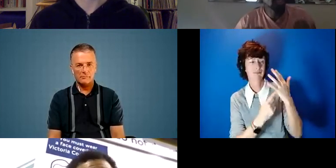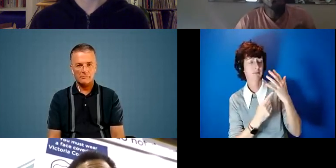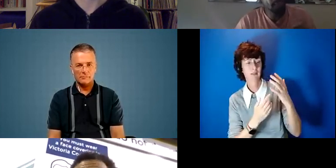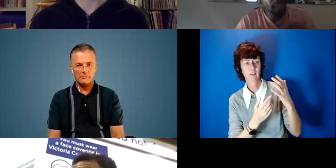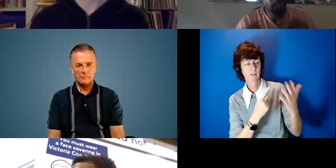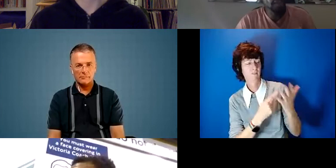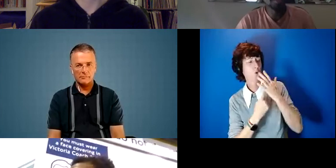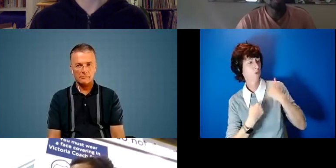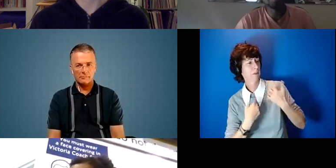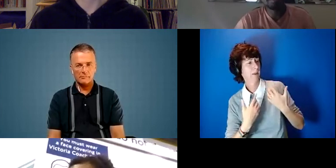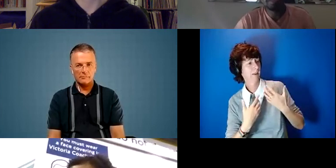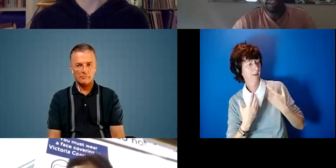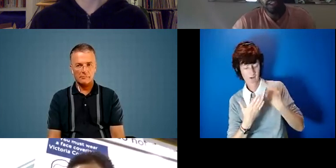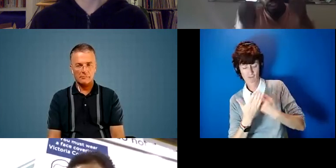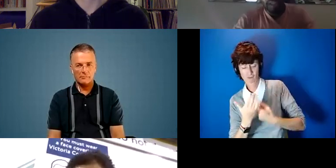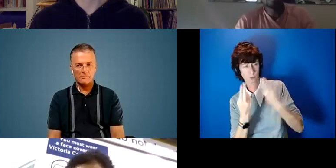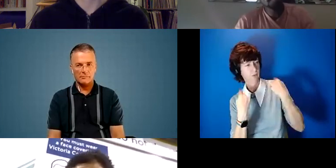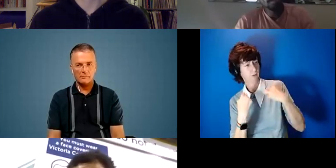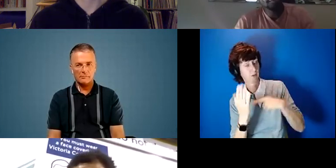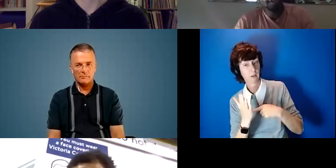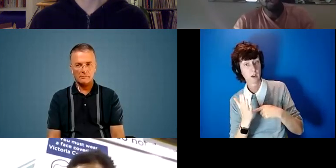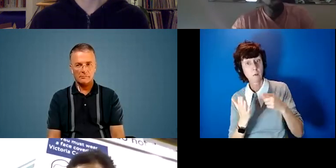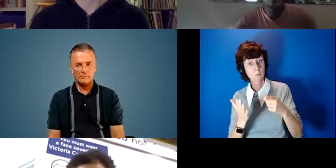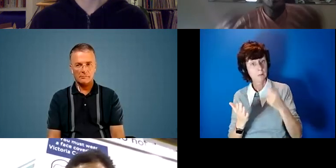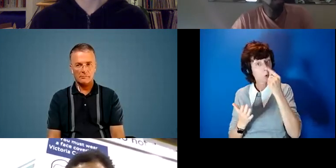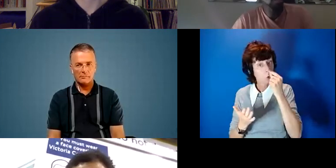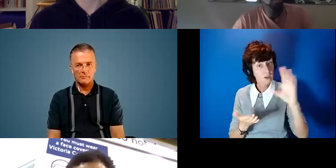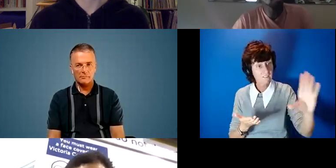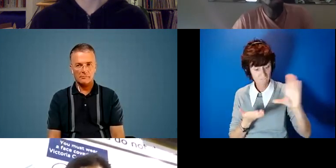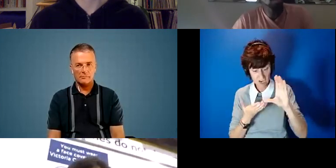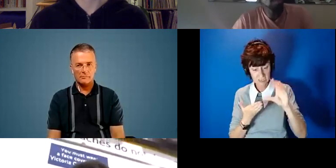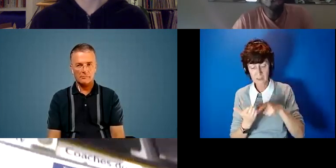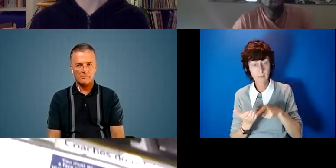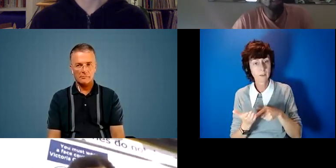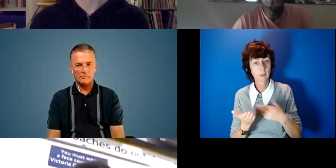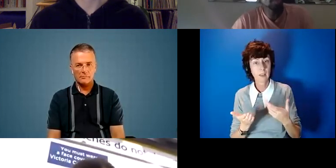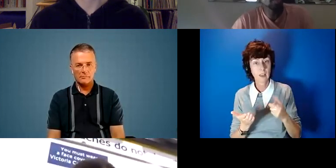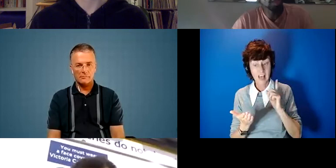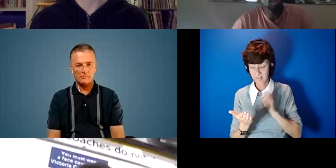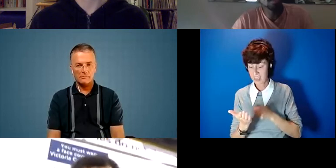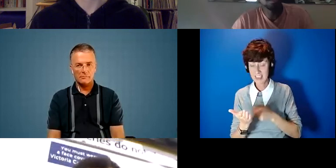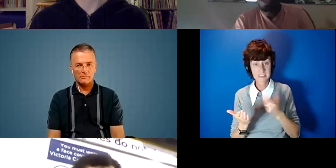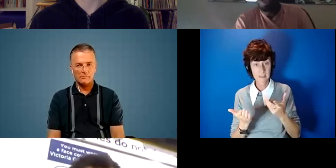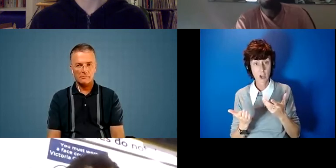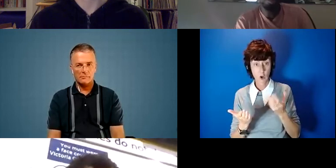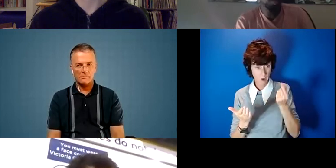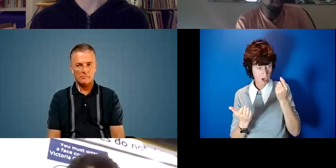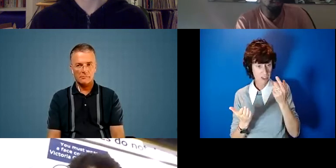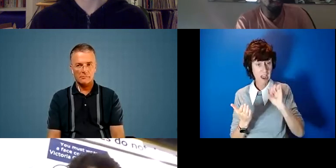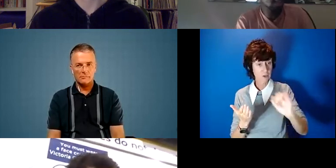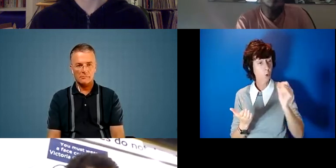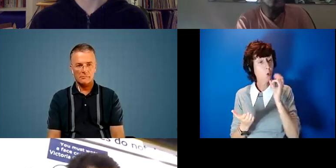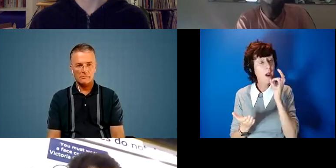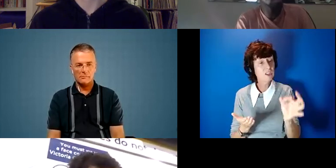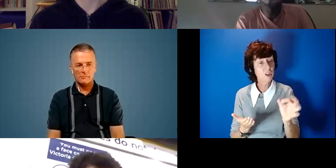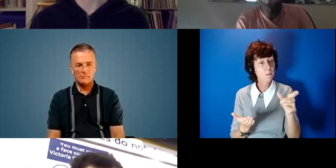think perhaps it might be a question to say here's a piece of funding we understand that this is burning question that we are trying to answer how does this question